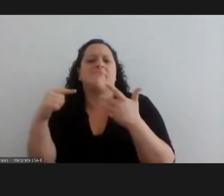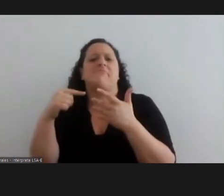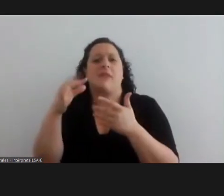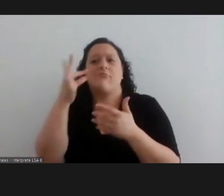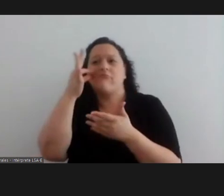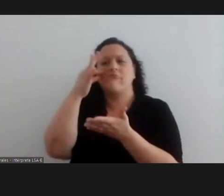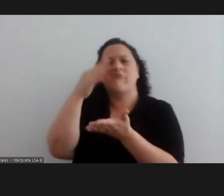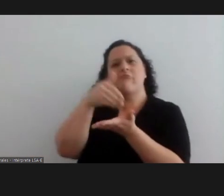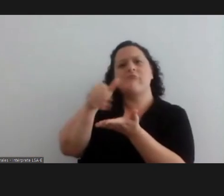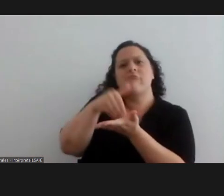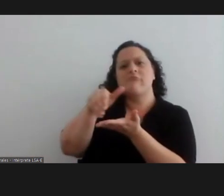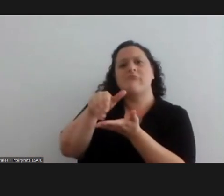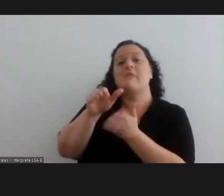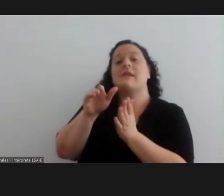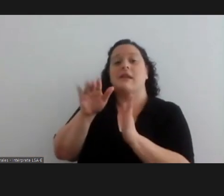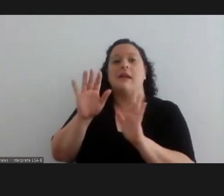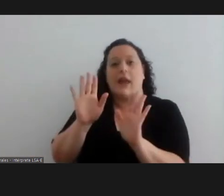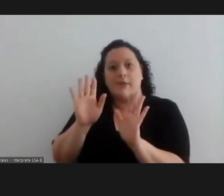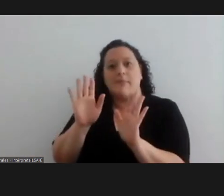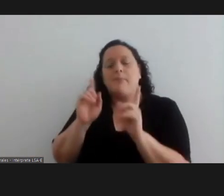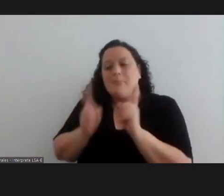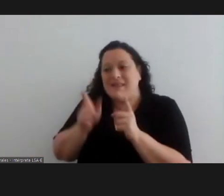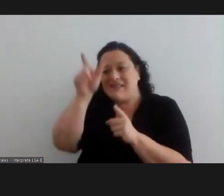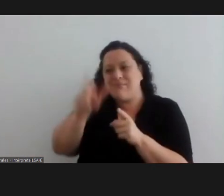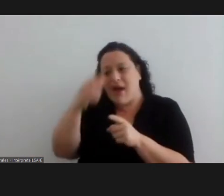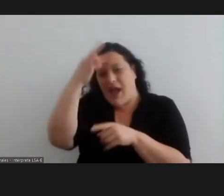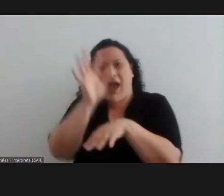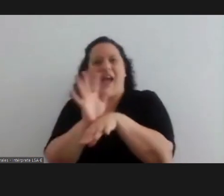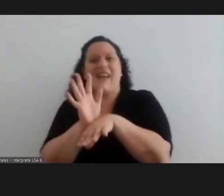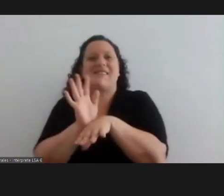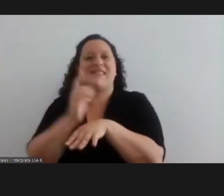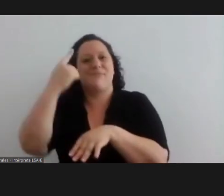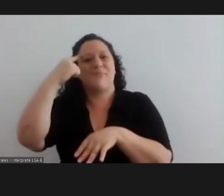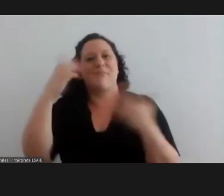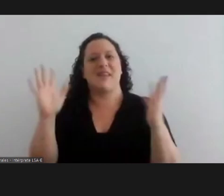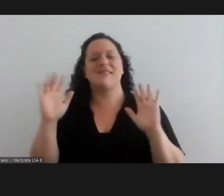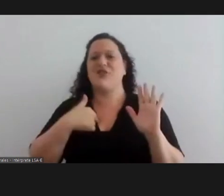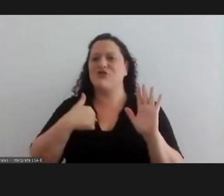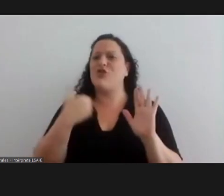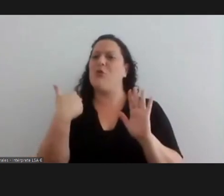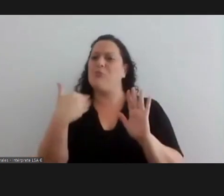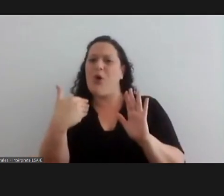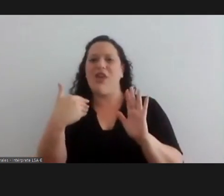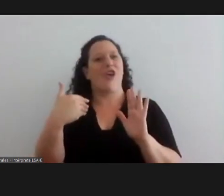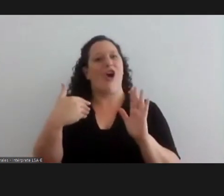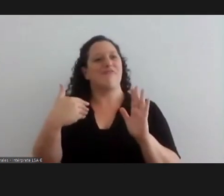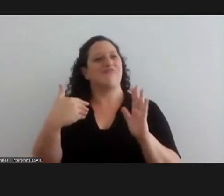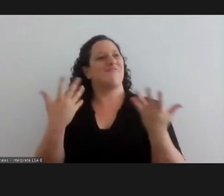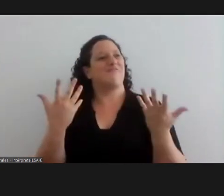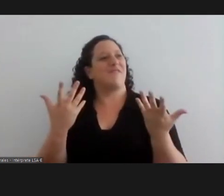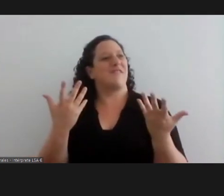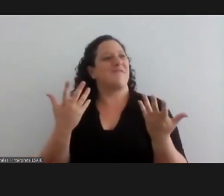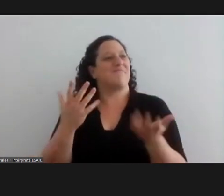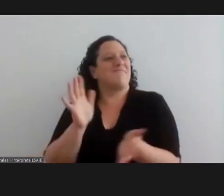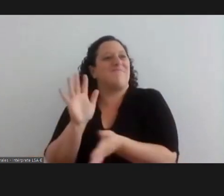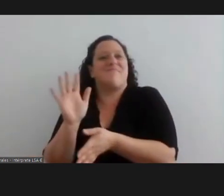and they believe well if i'm an actor now it's my time to be someone else to be